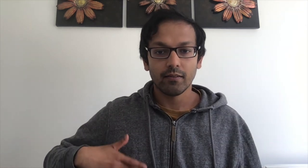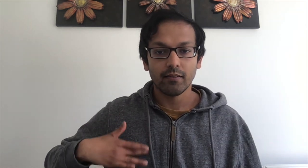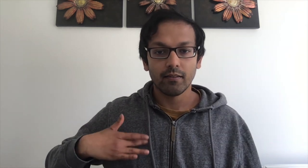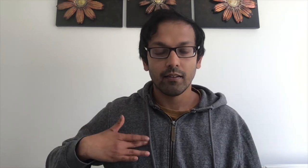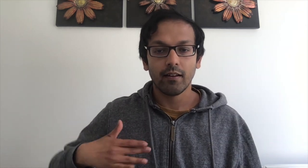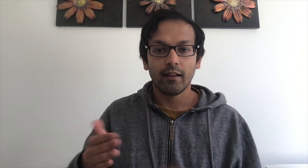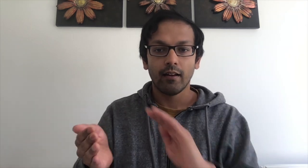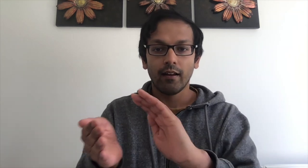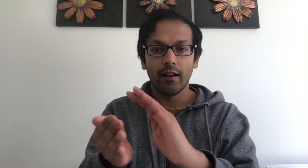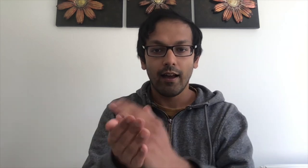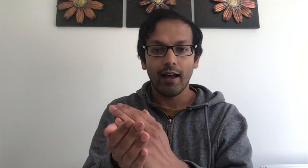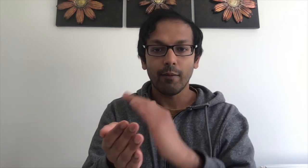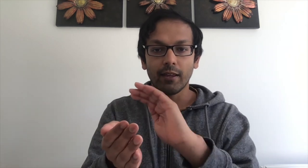Feel, happy.